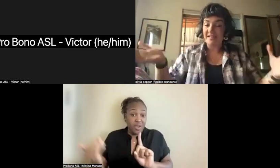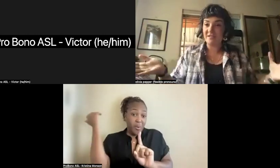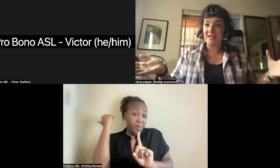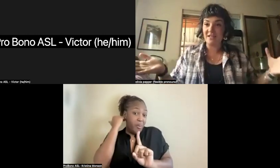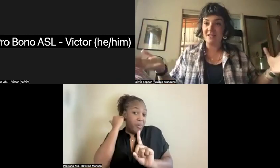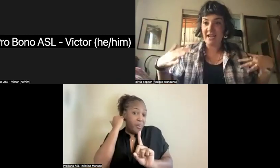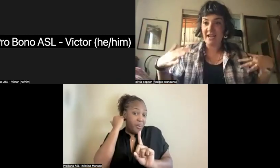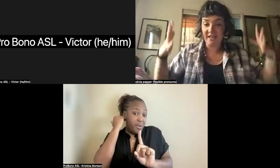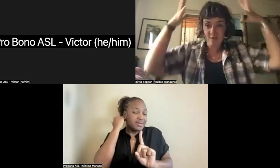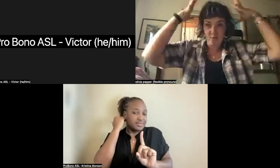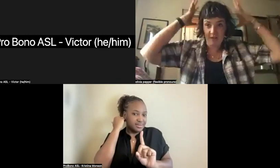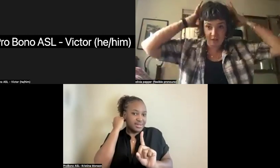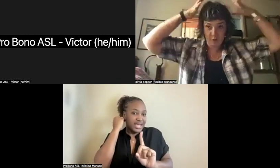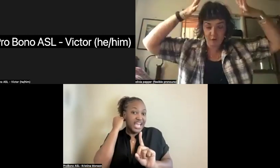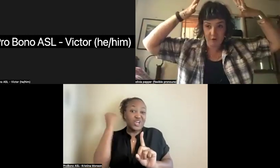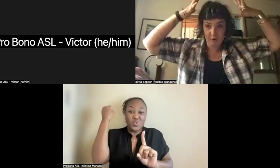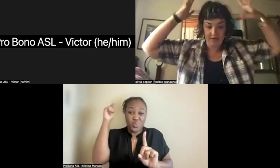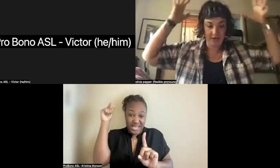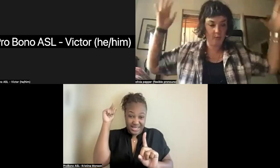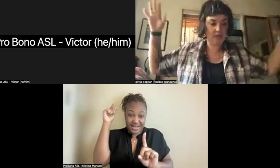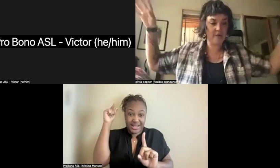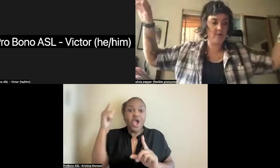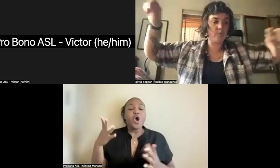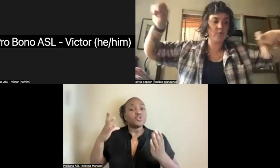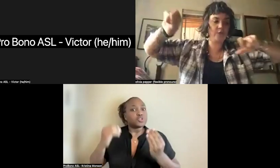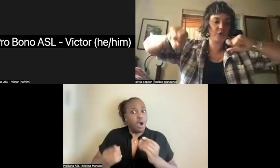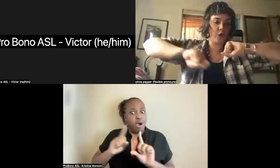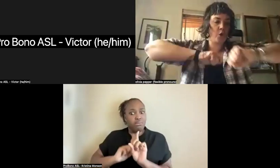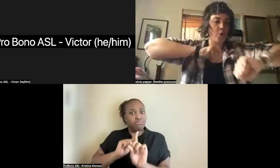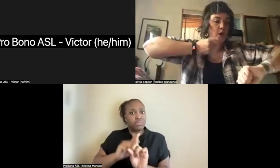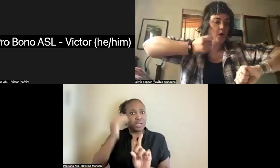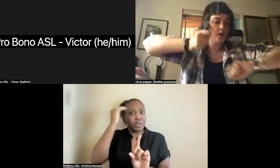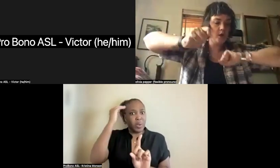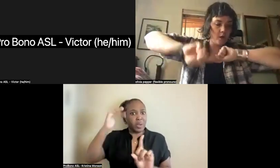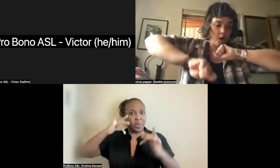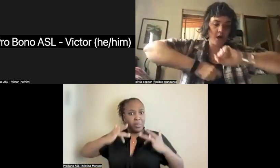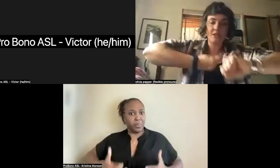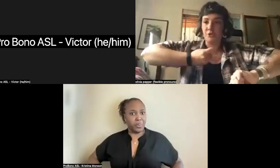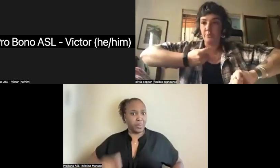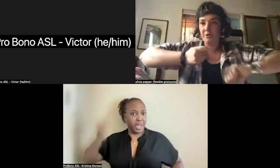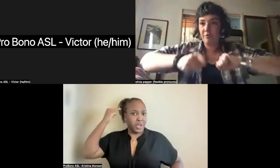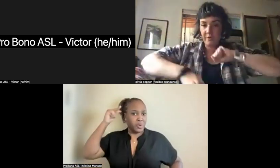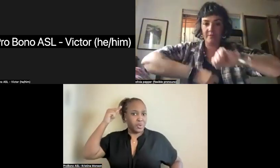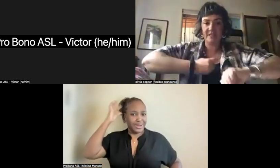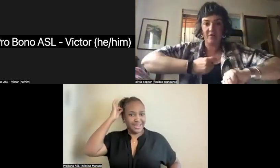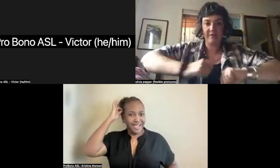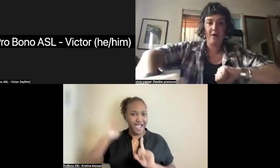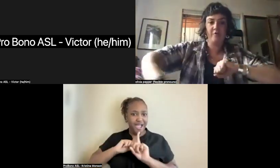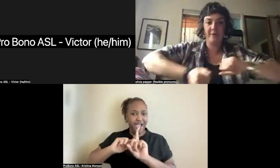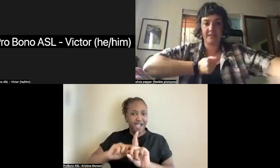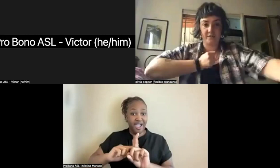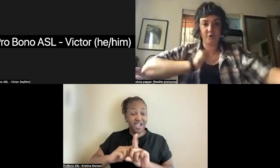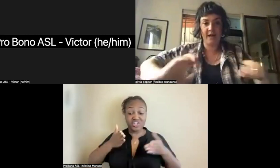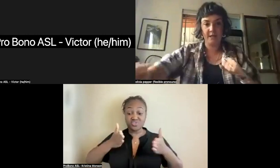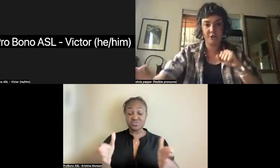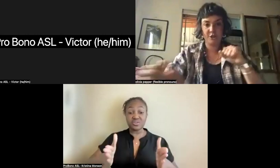Baroness Elsa, naked with short-shorn green hair, would come out and would sew a costume for themselves out of